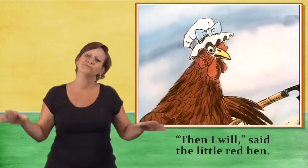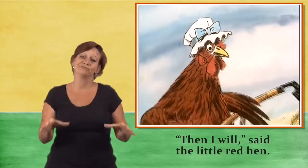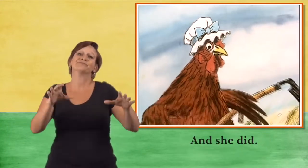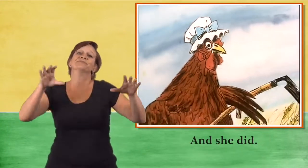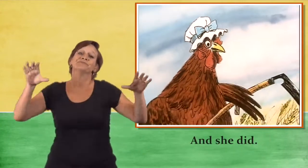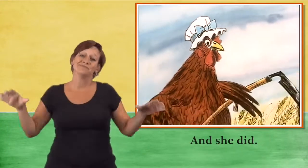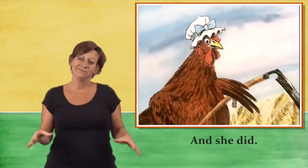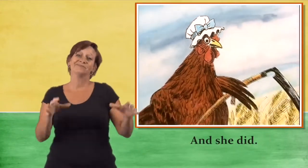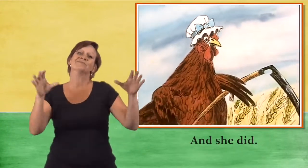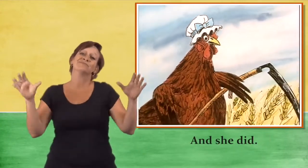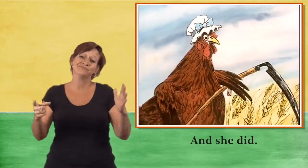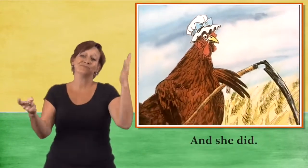And she did.